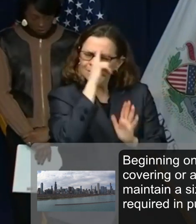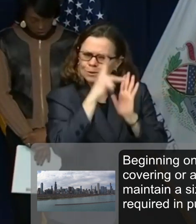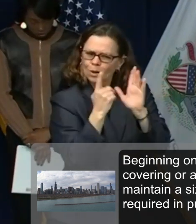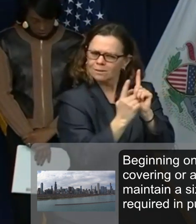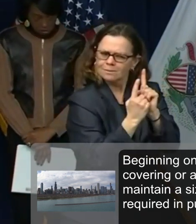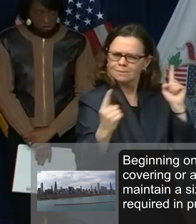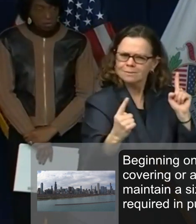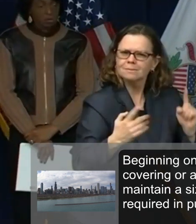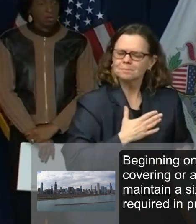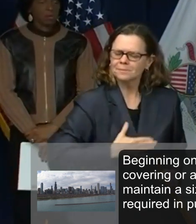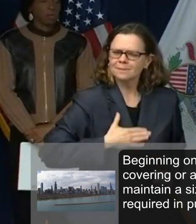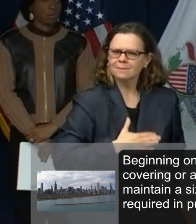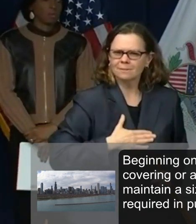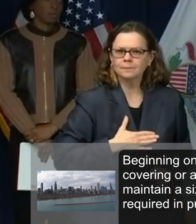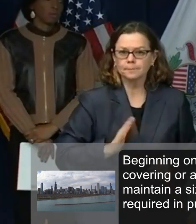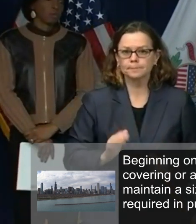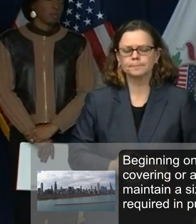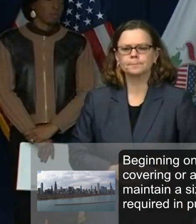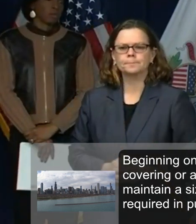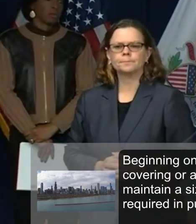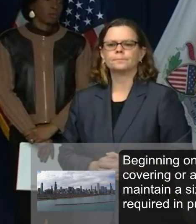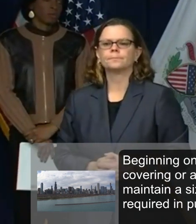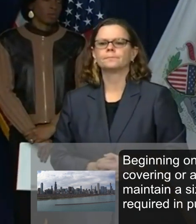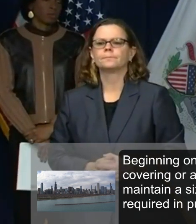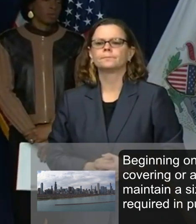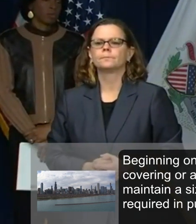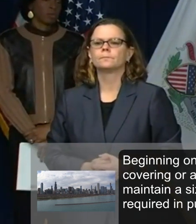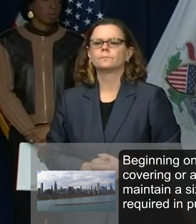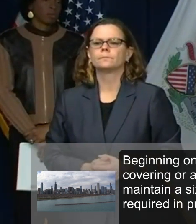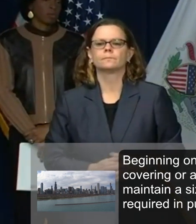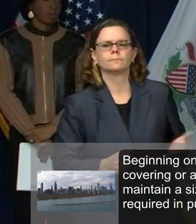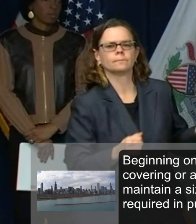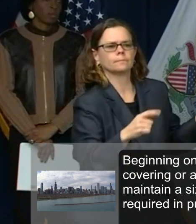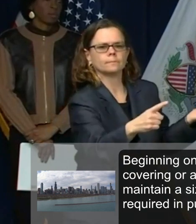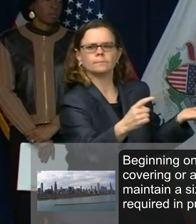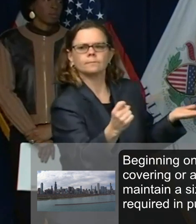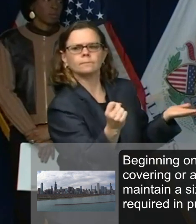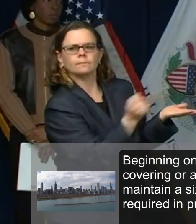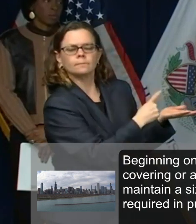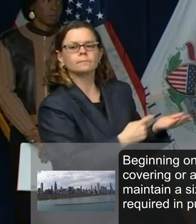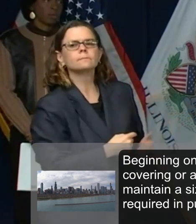circumstances would you consider a county by county or regional approach to reopening?